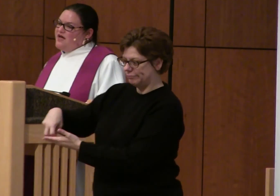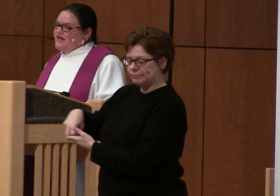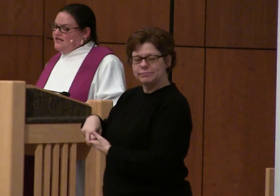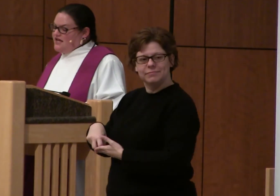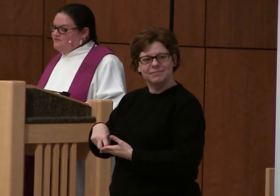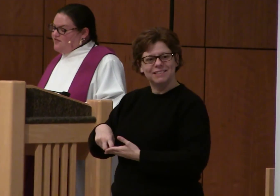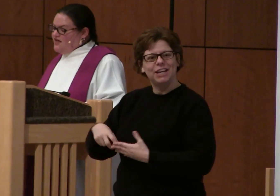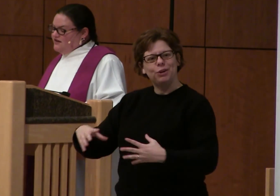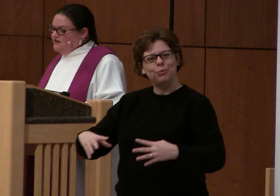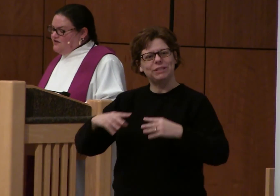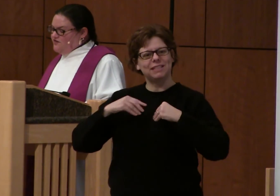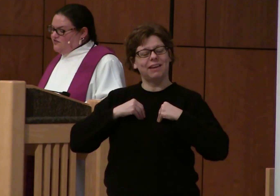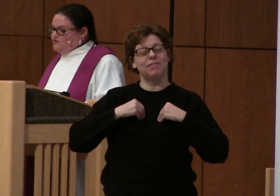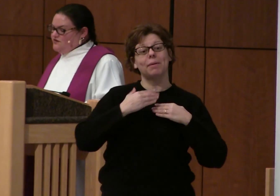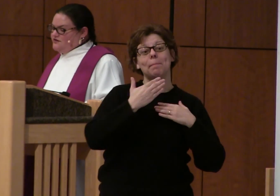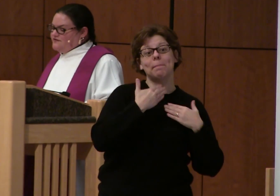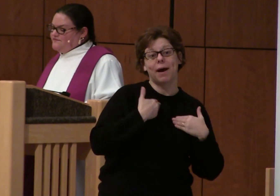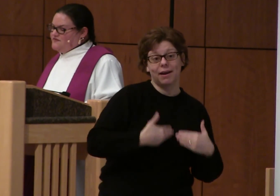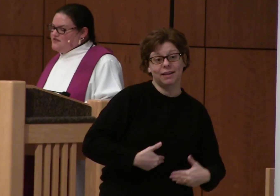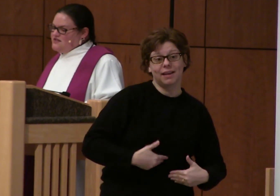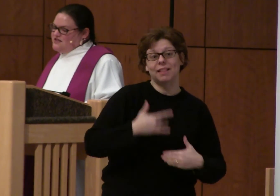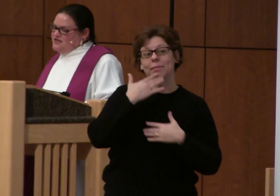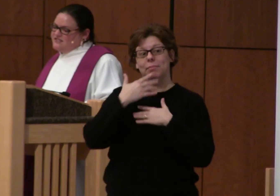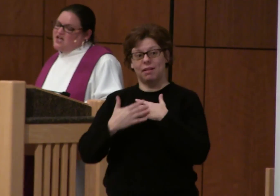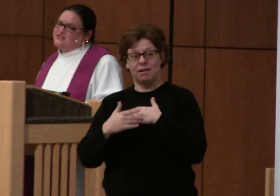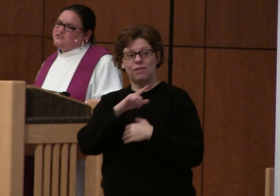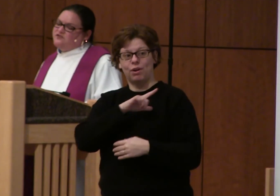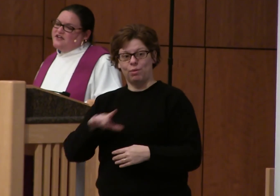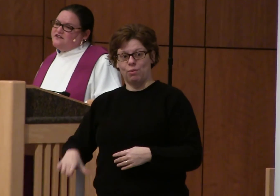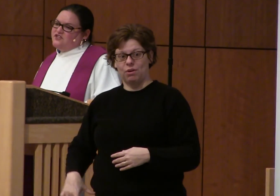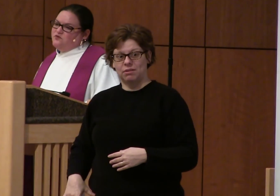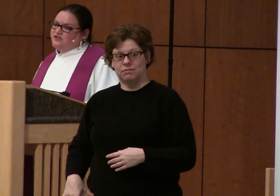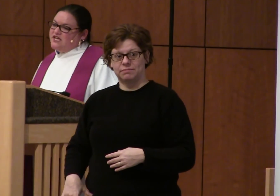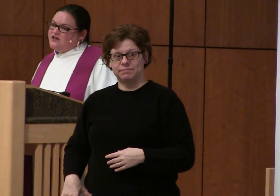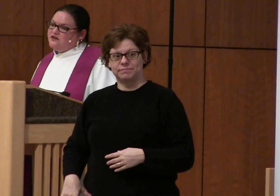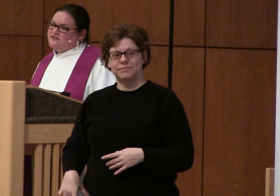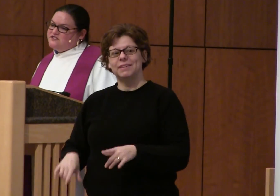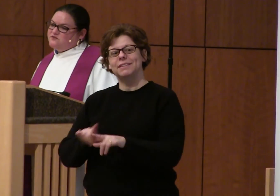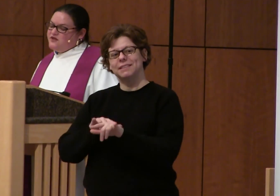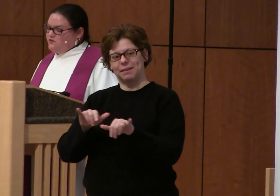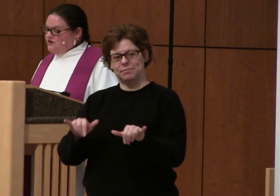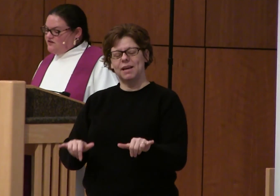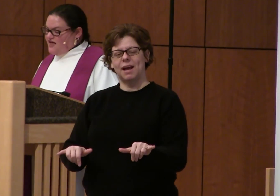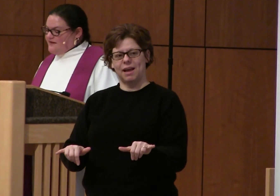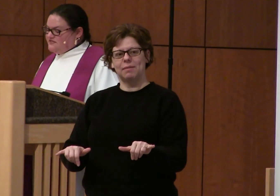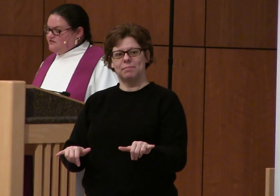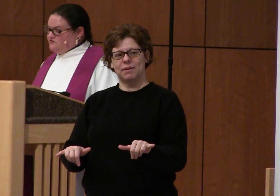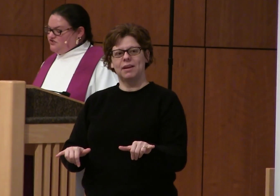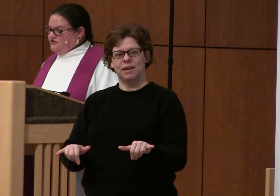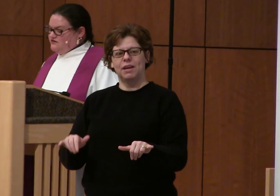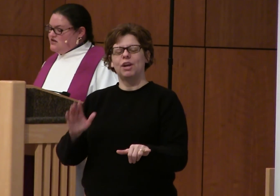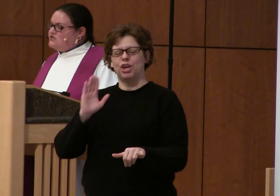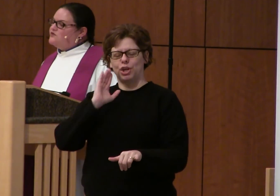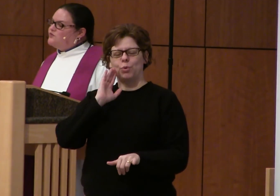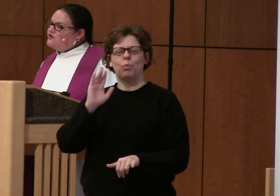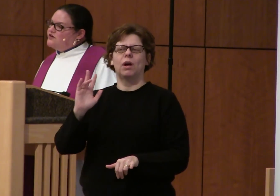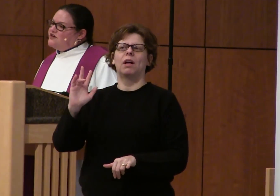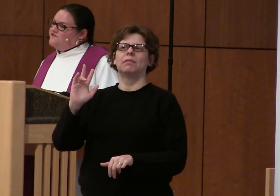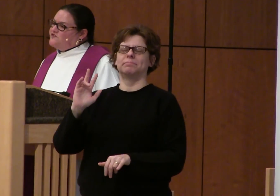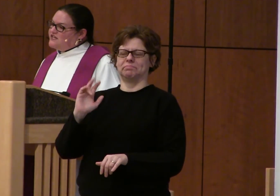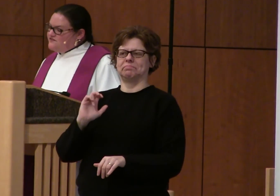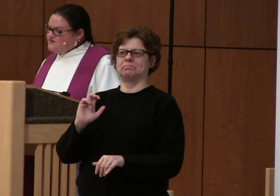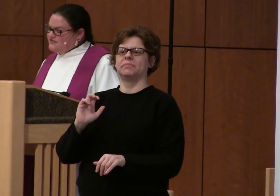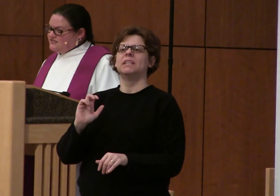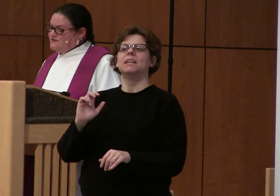the body and blood of our Lord, it's also there that you will hear the sweet word of absolution, the